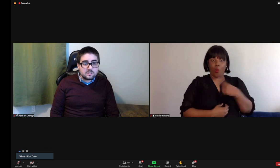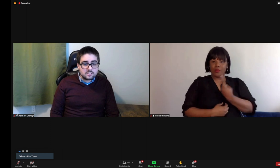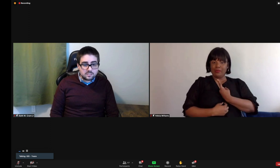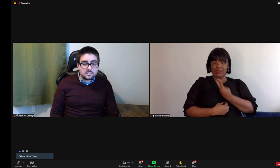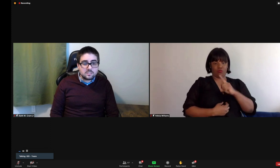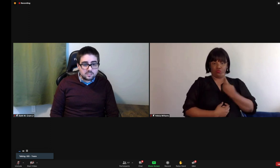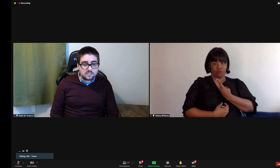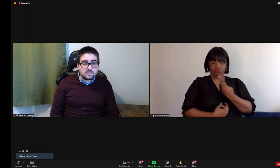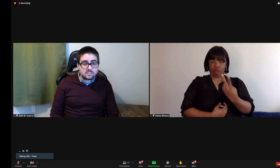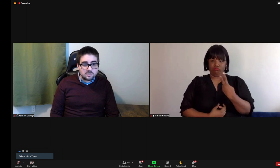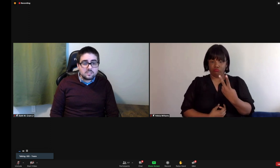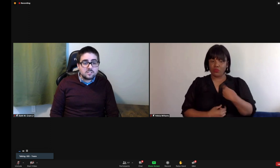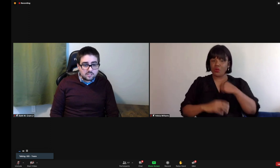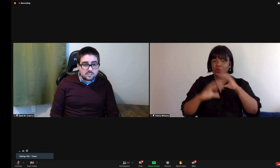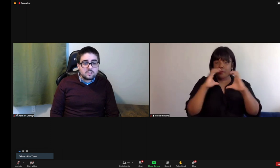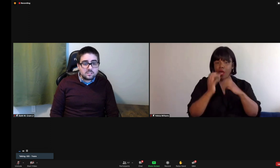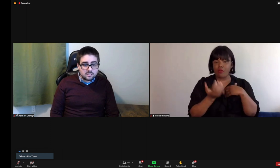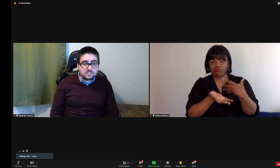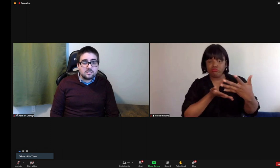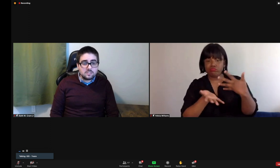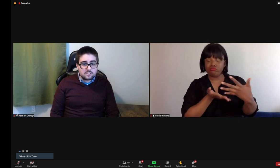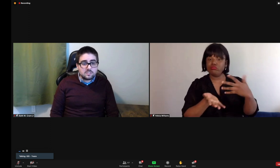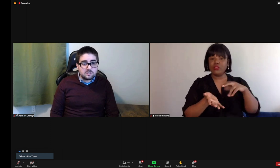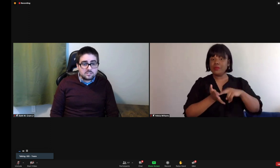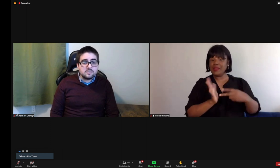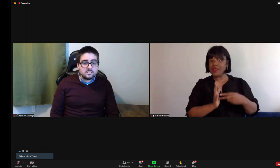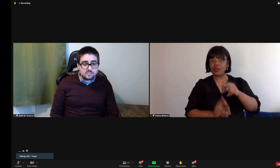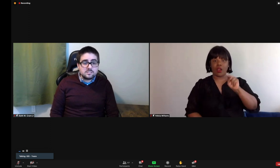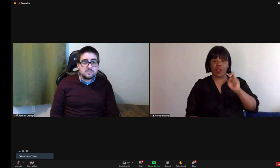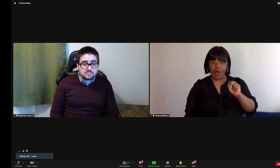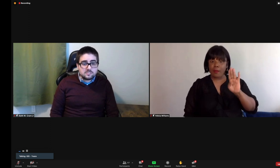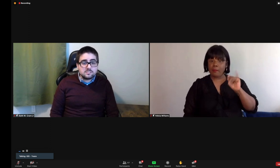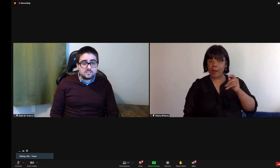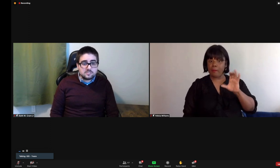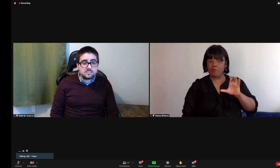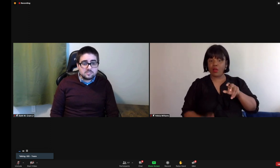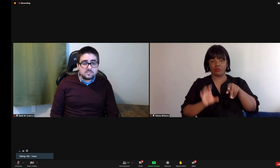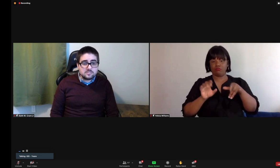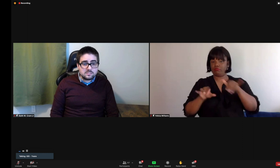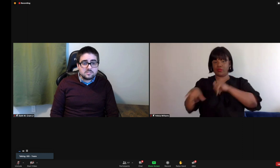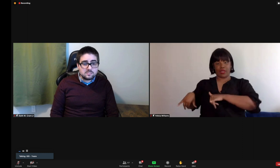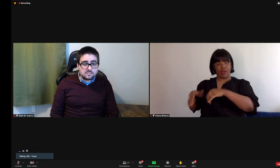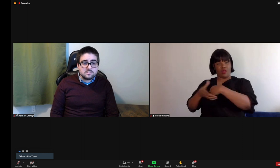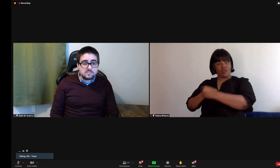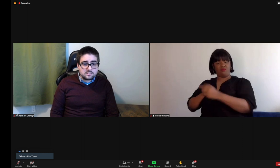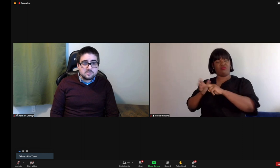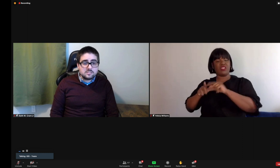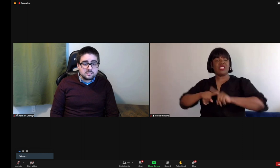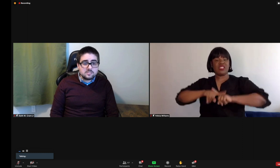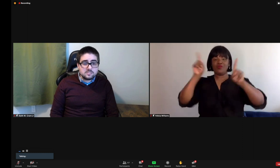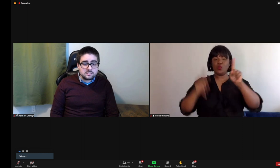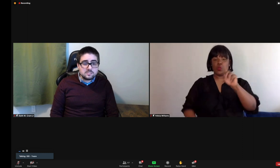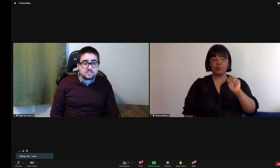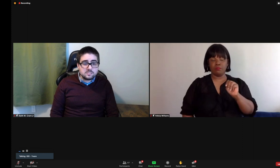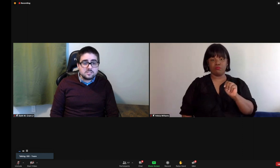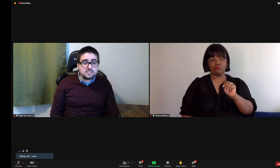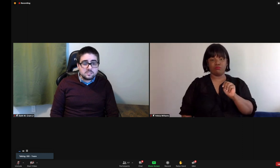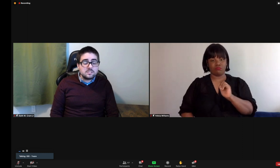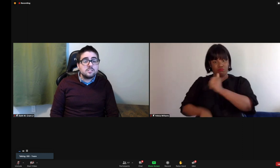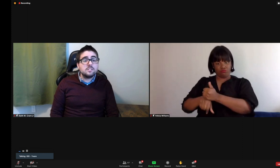of nuances that go into it. And often in this work, I would correspond with someone else. And it almost meant that the non